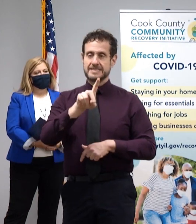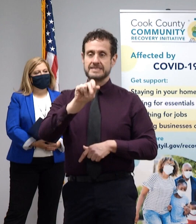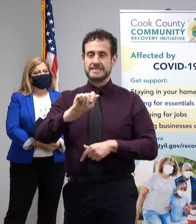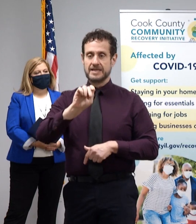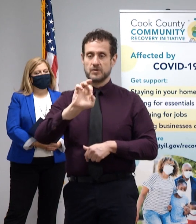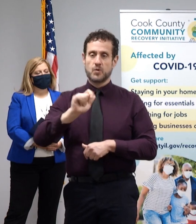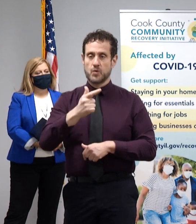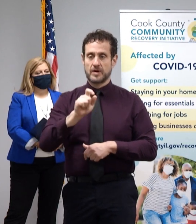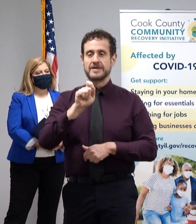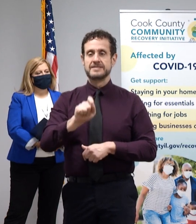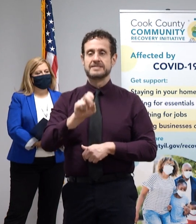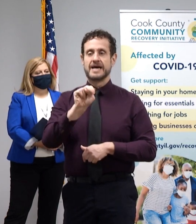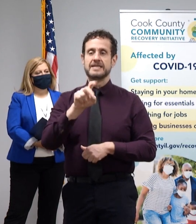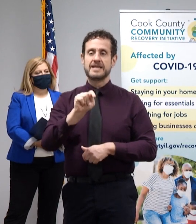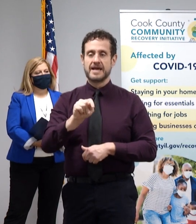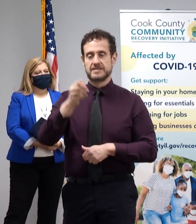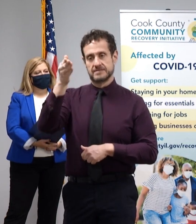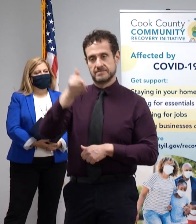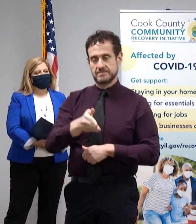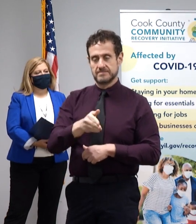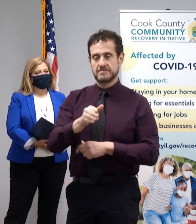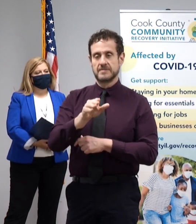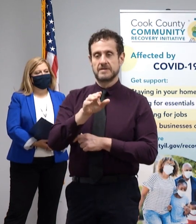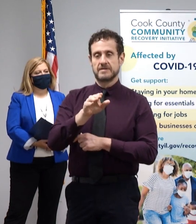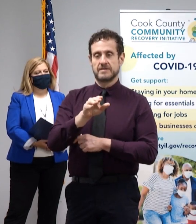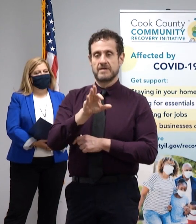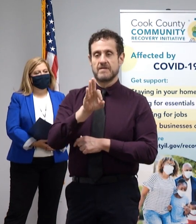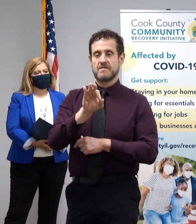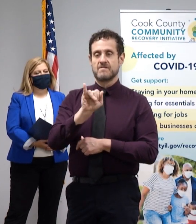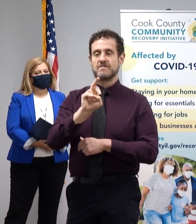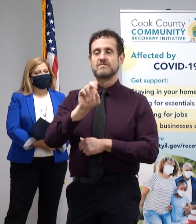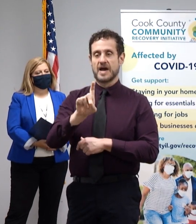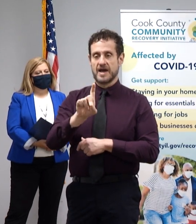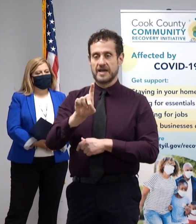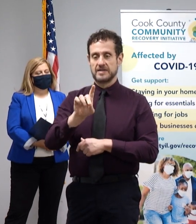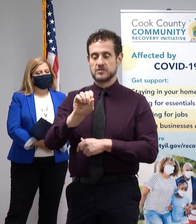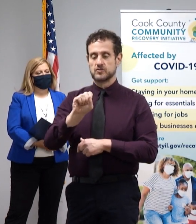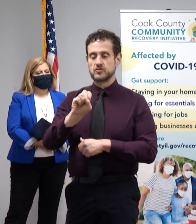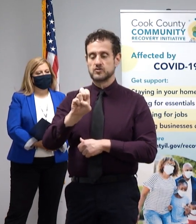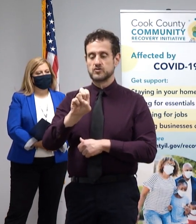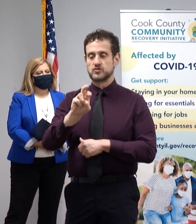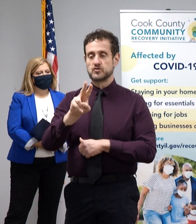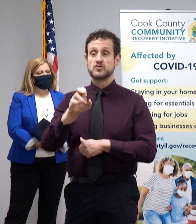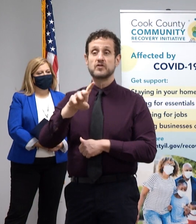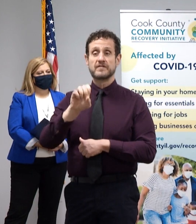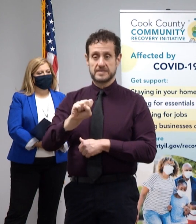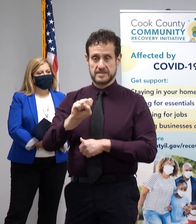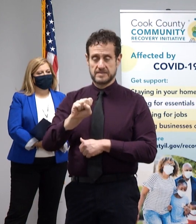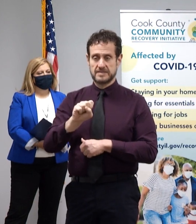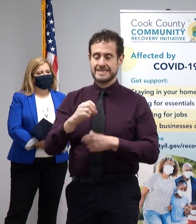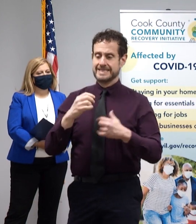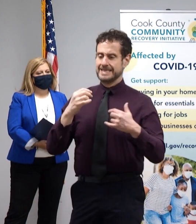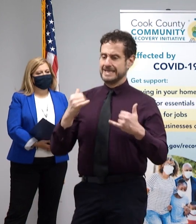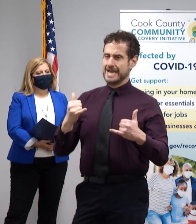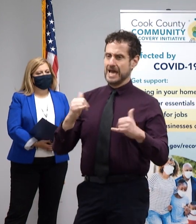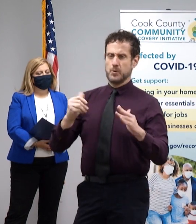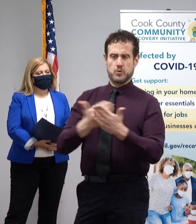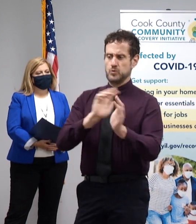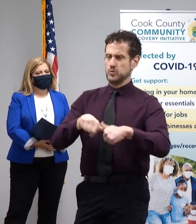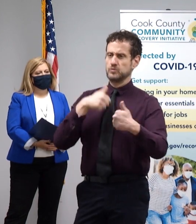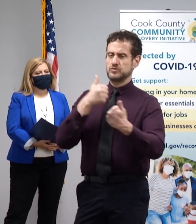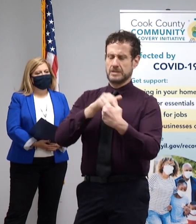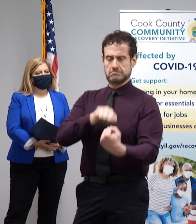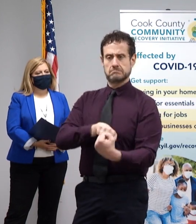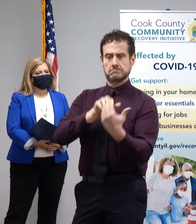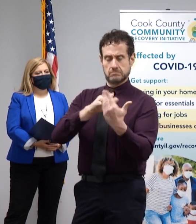.net forward slash find services. Given these unprecedented times brought about by